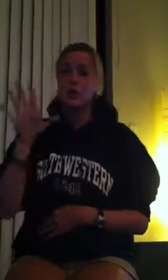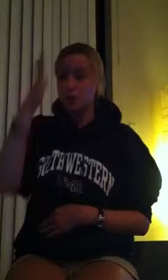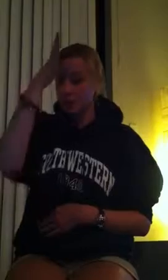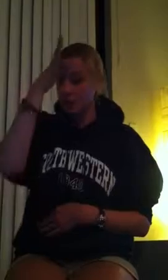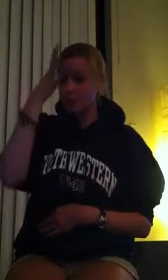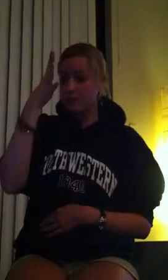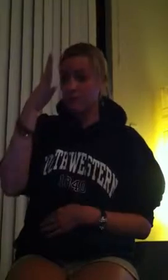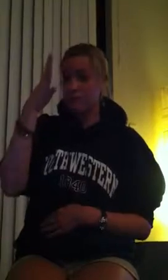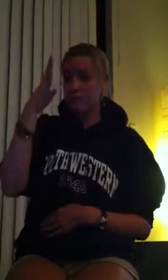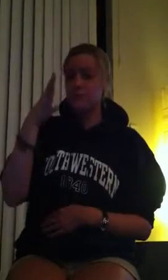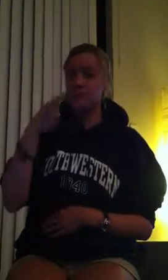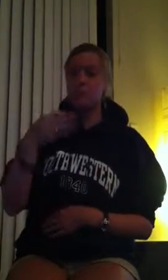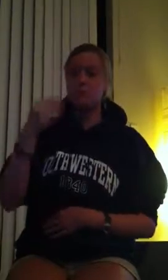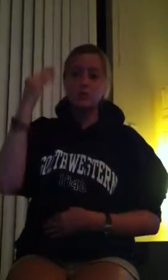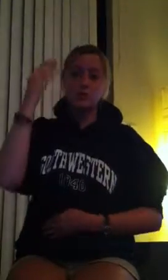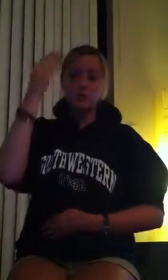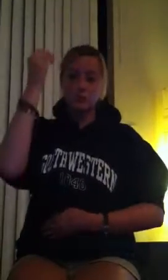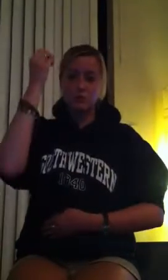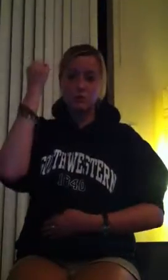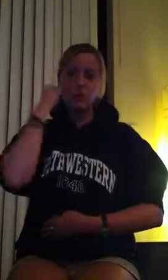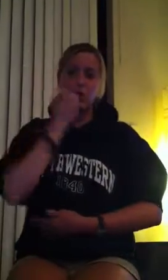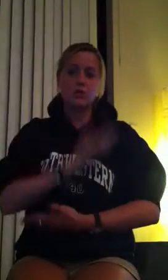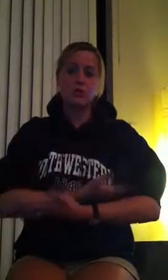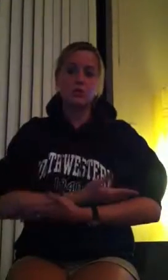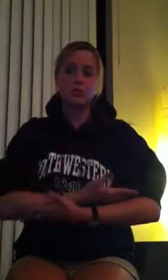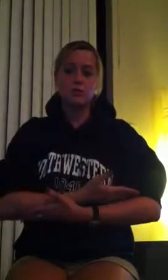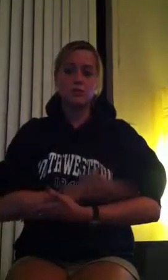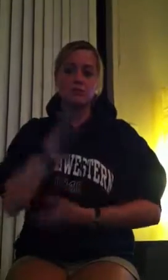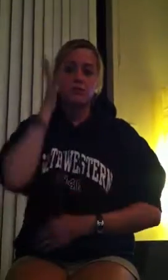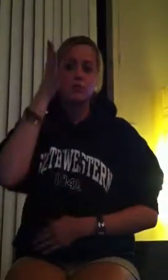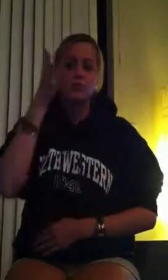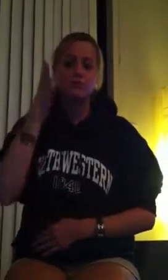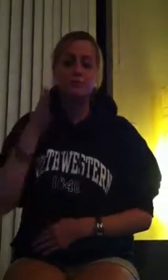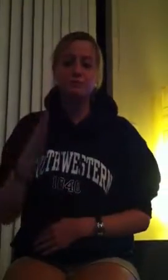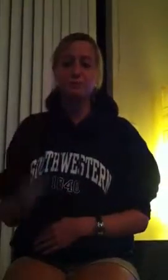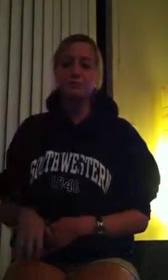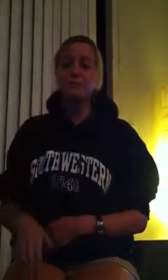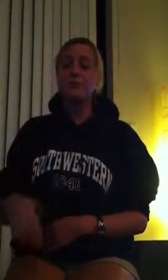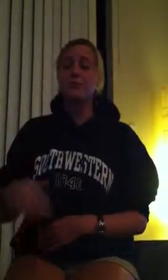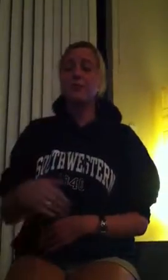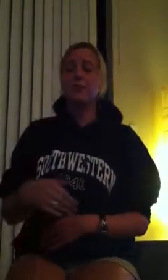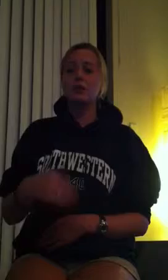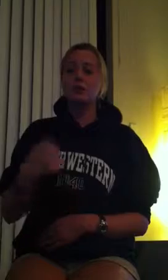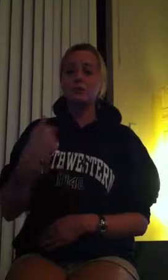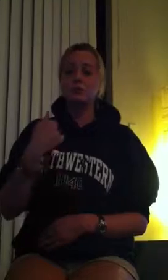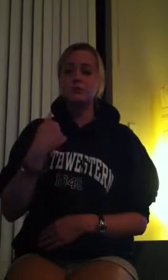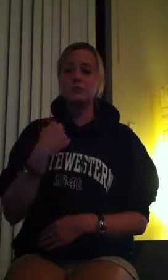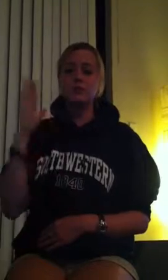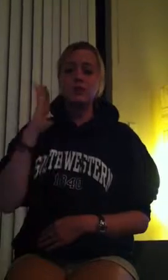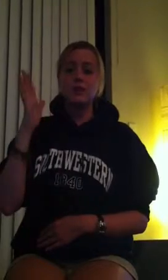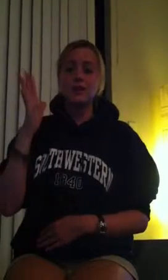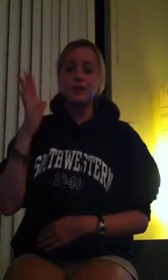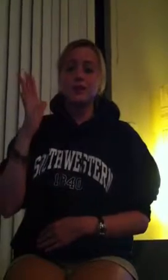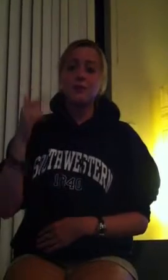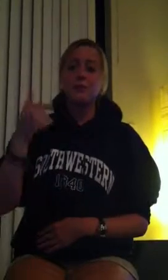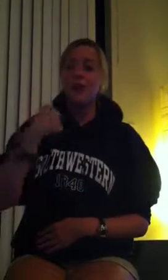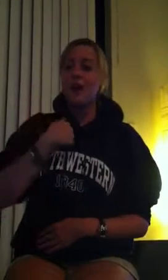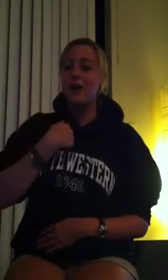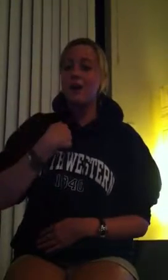She was born and raised in the close-knit Syrian Christian community in Washington DC,